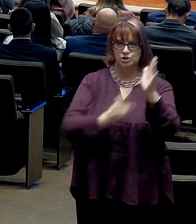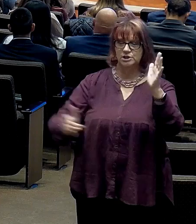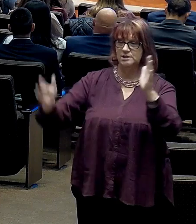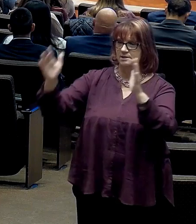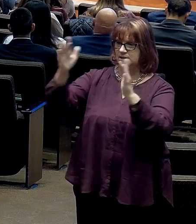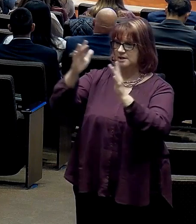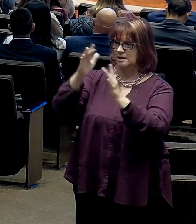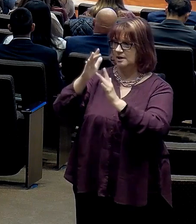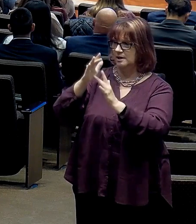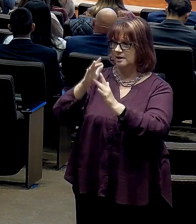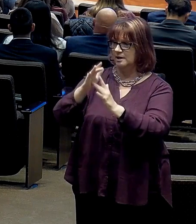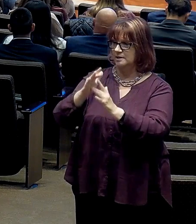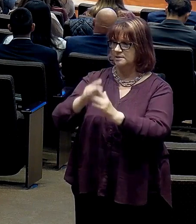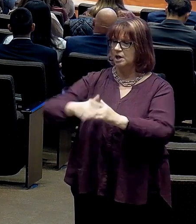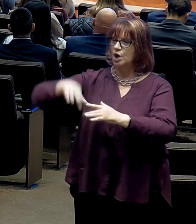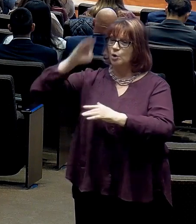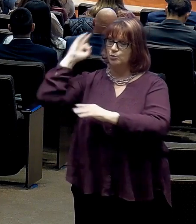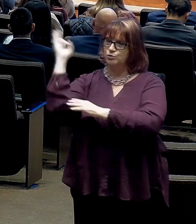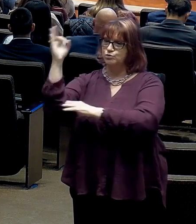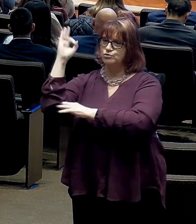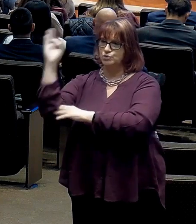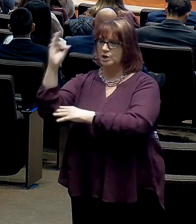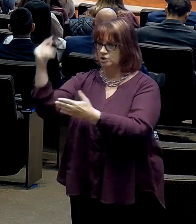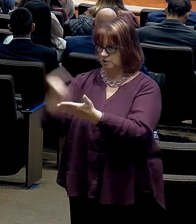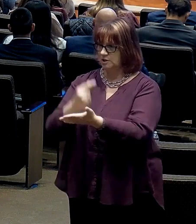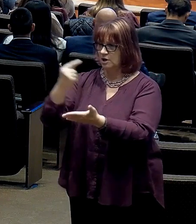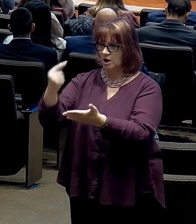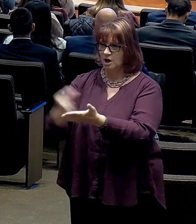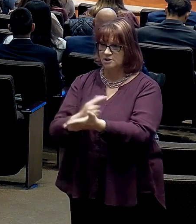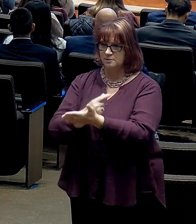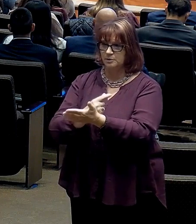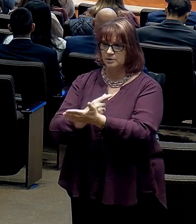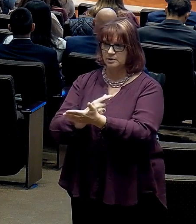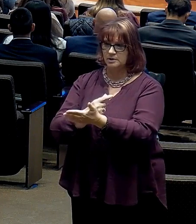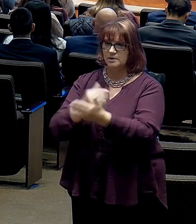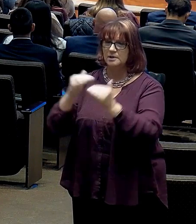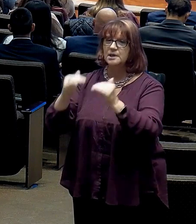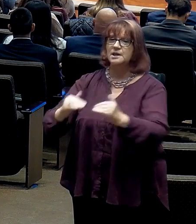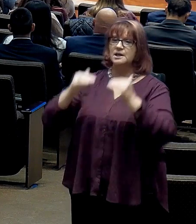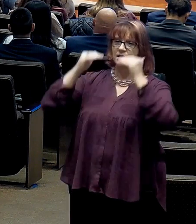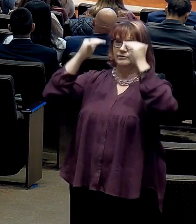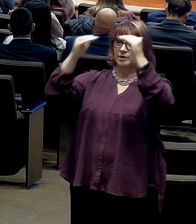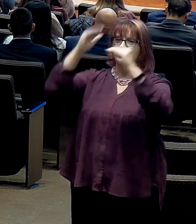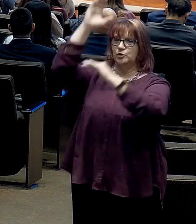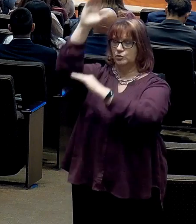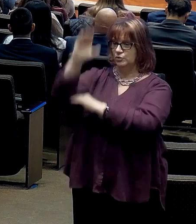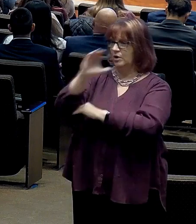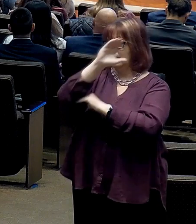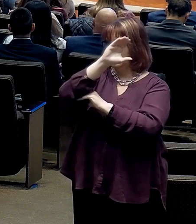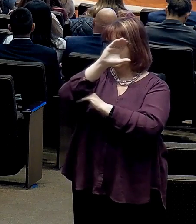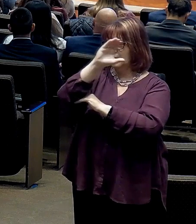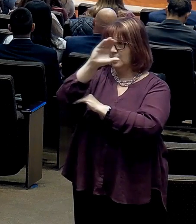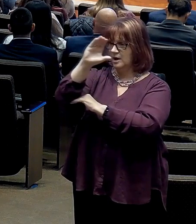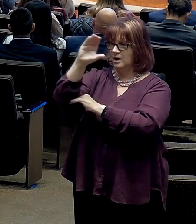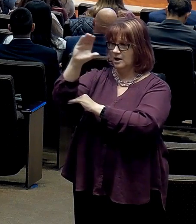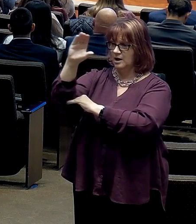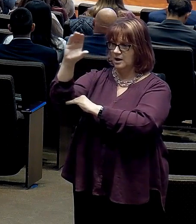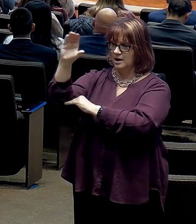crossole of the cross